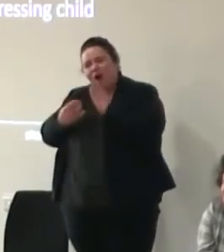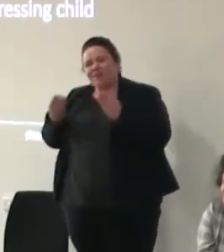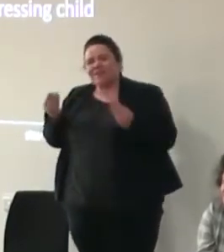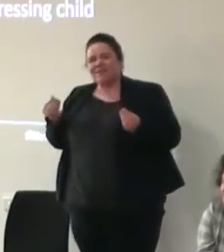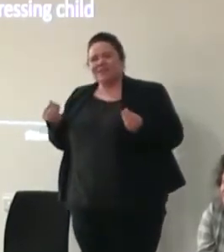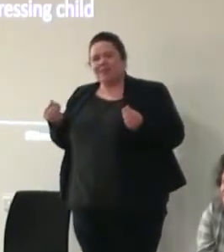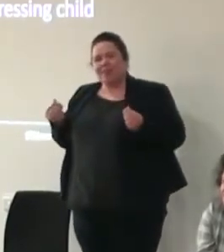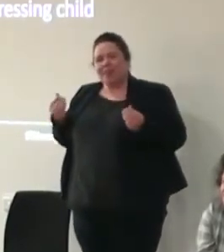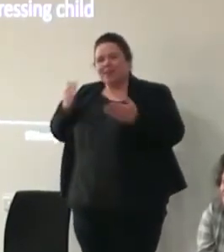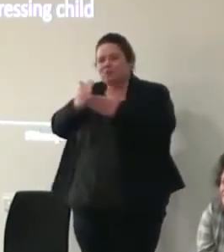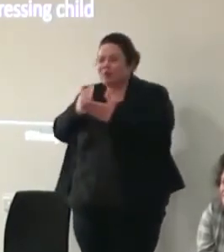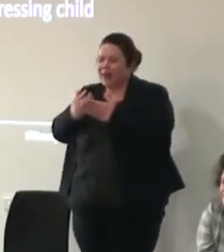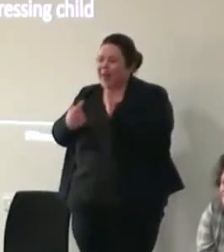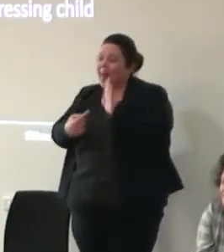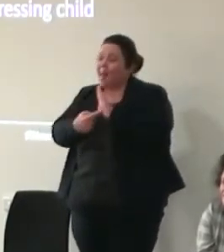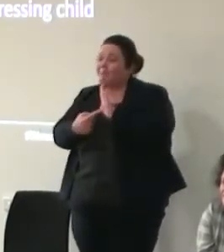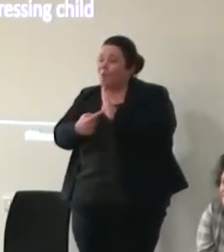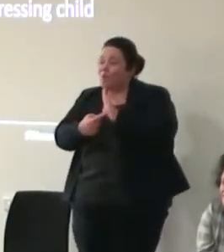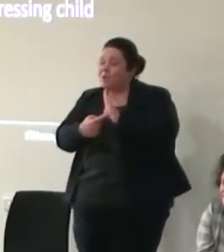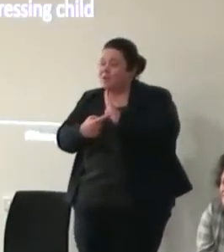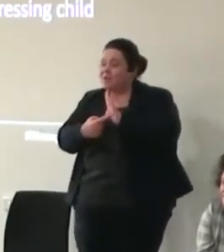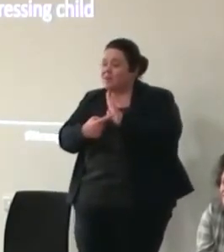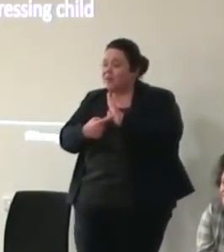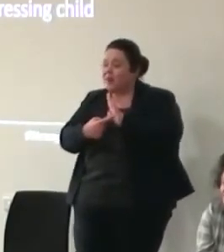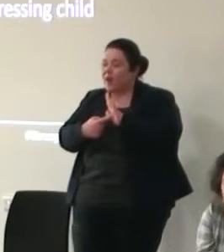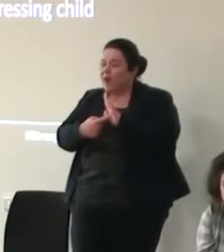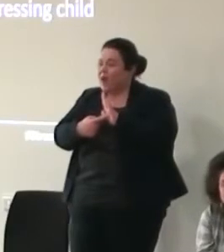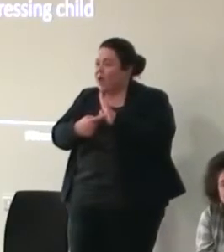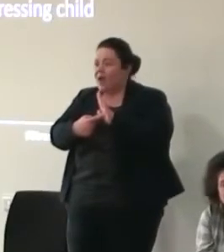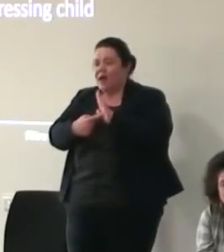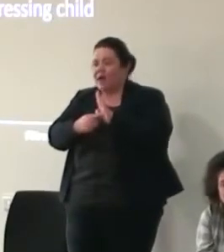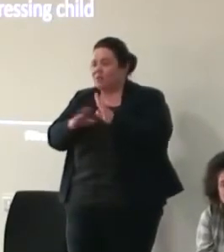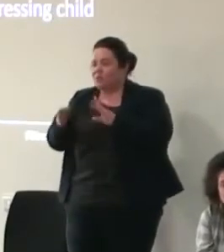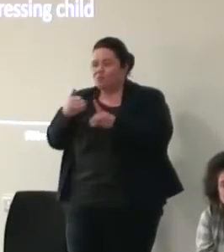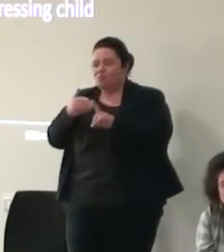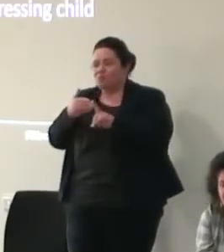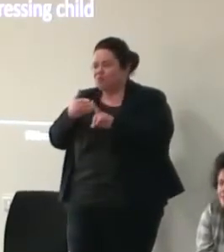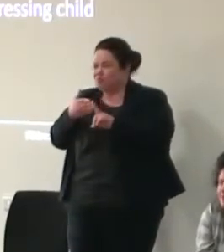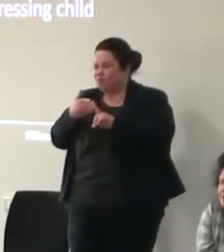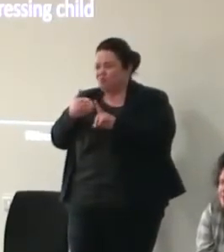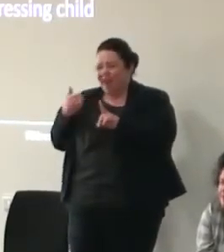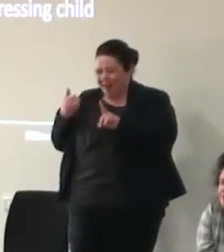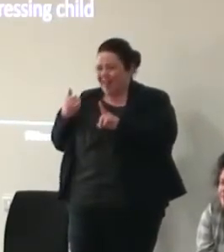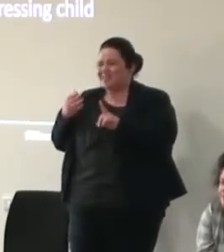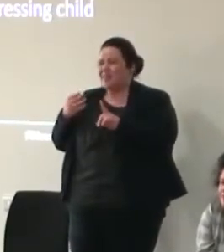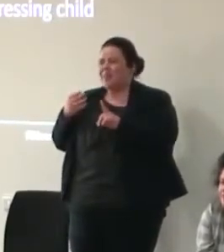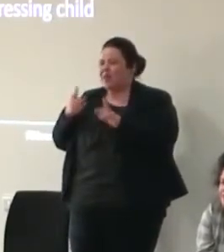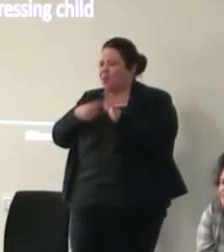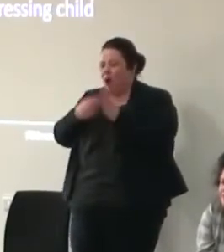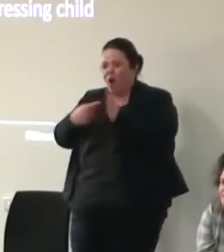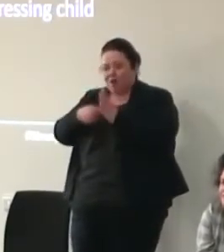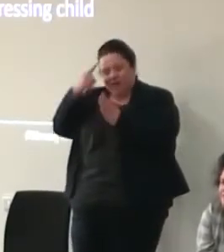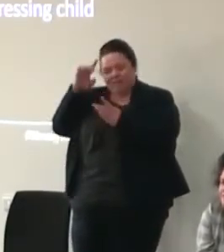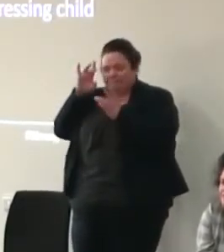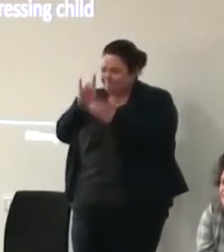was really important to their lives and wouldn't necessarily recognize that art could do anything for